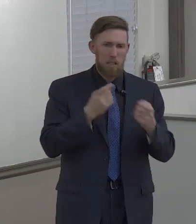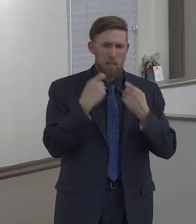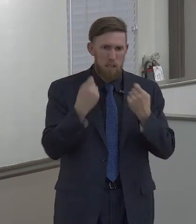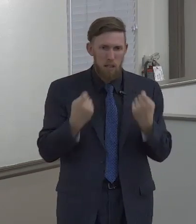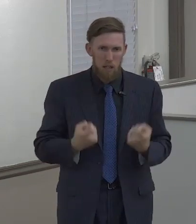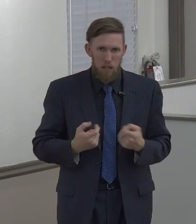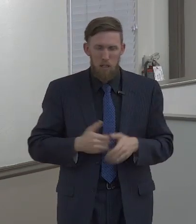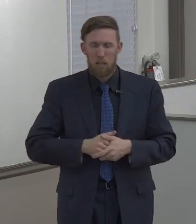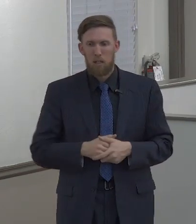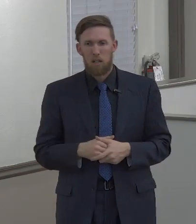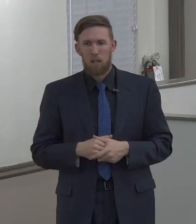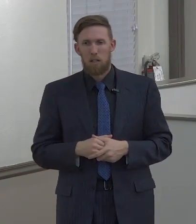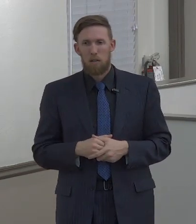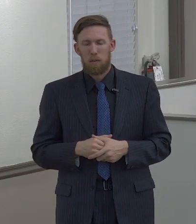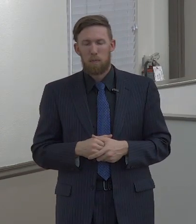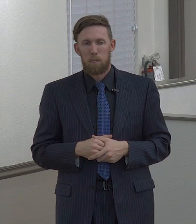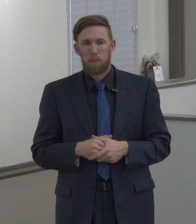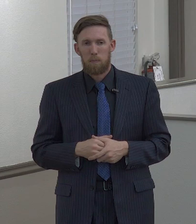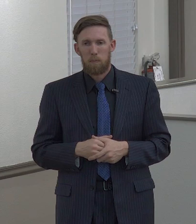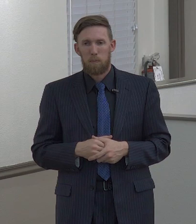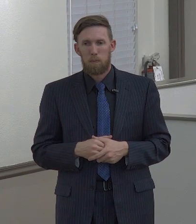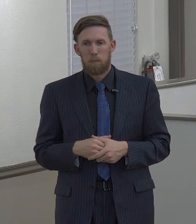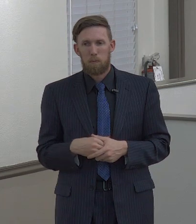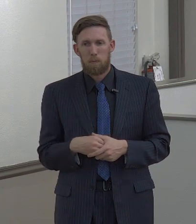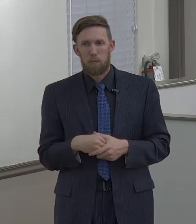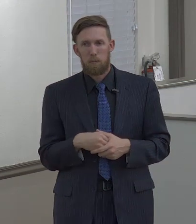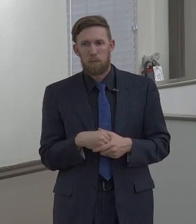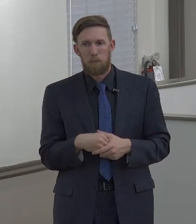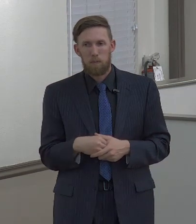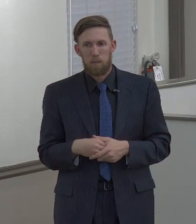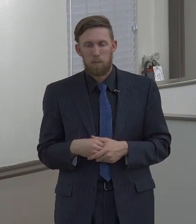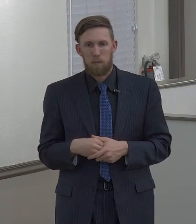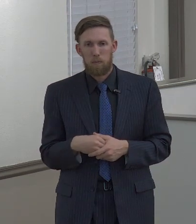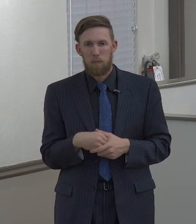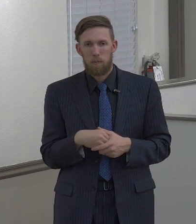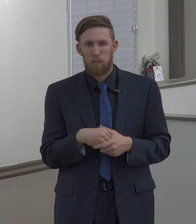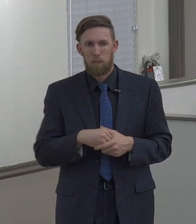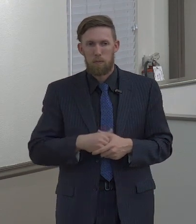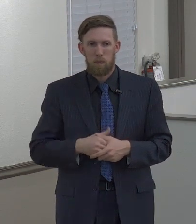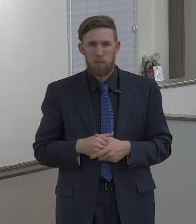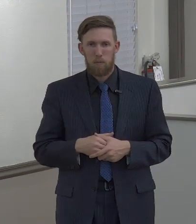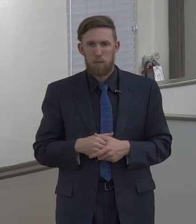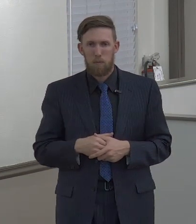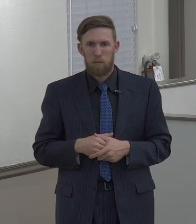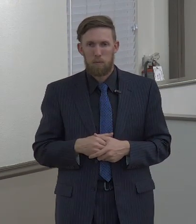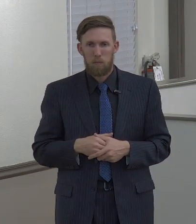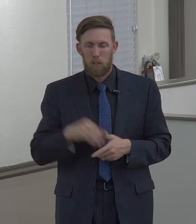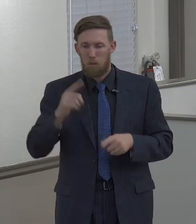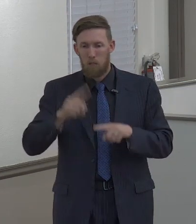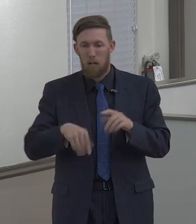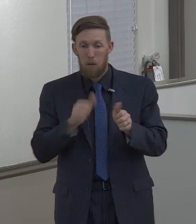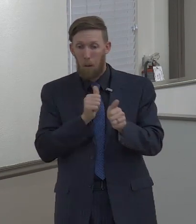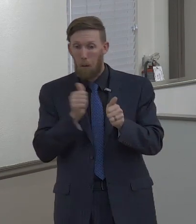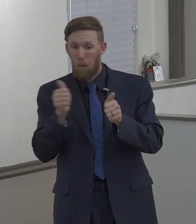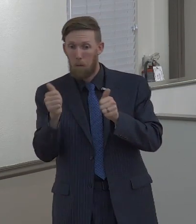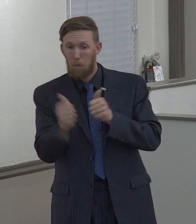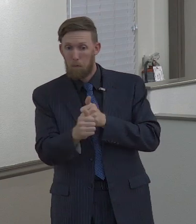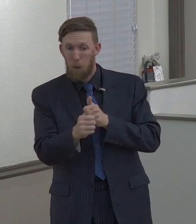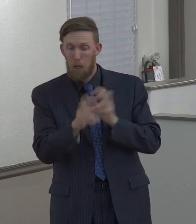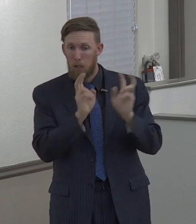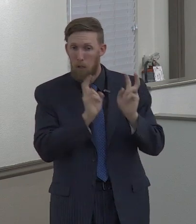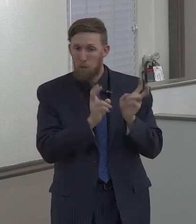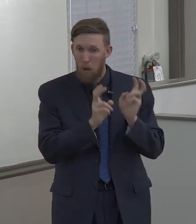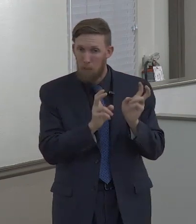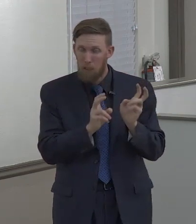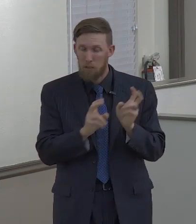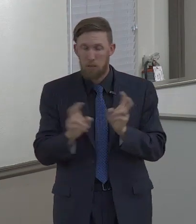to take the approach that so many other churches have taken where well, they're just going to avoid certain things.